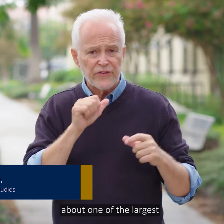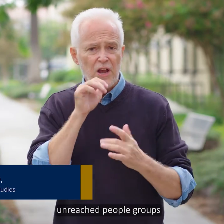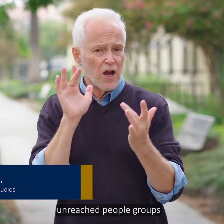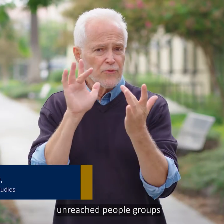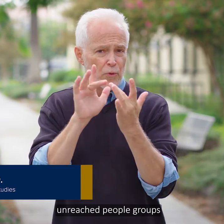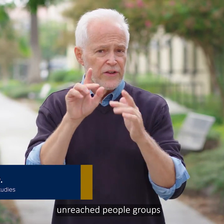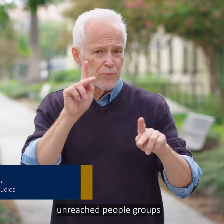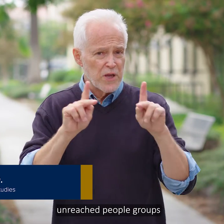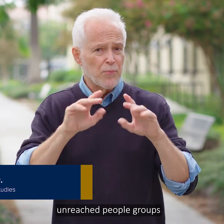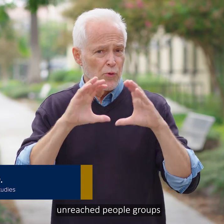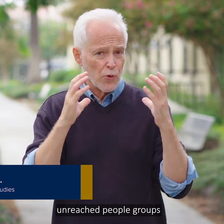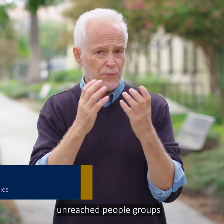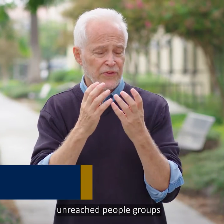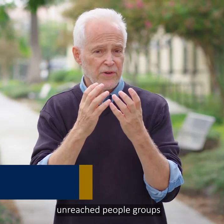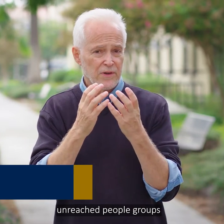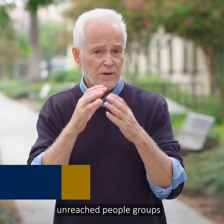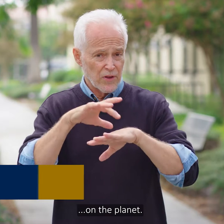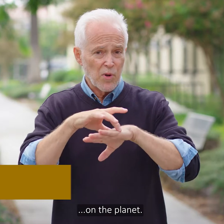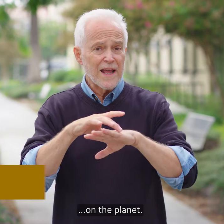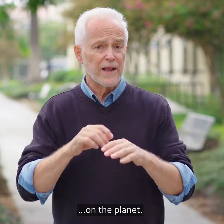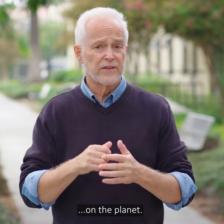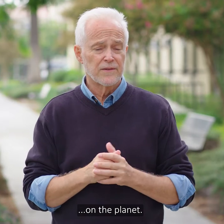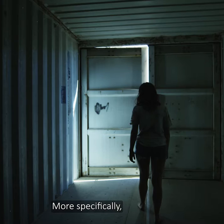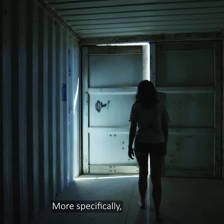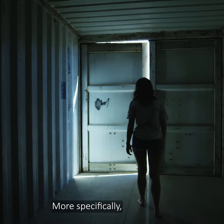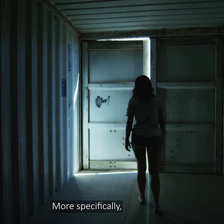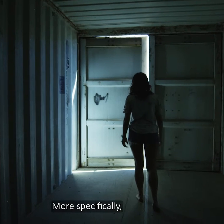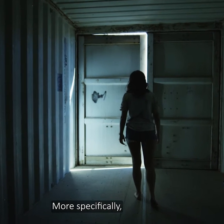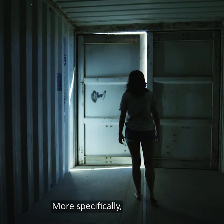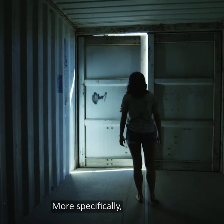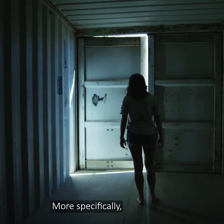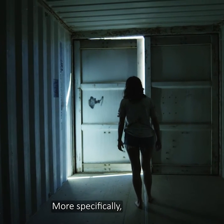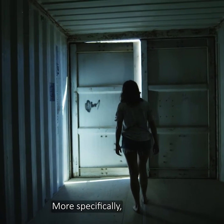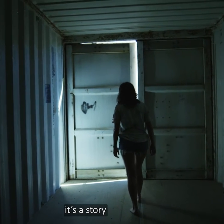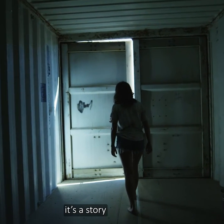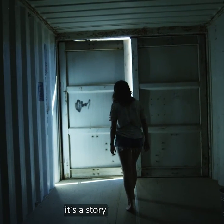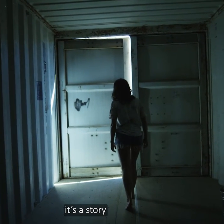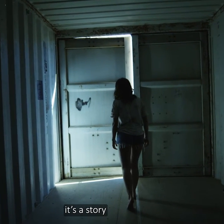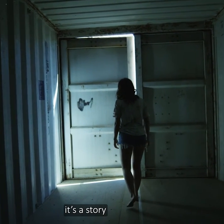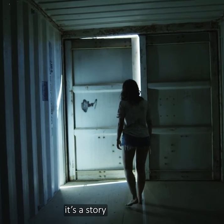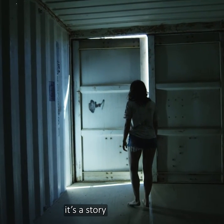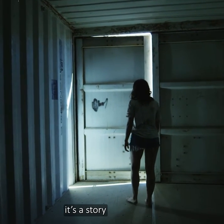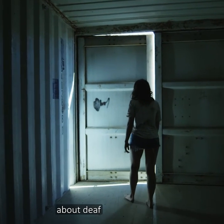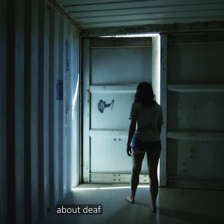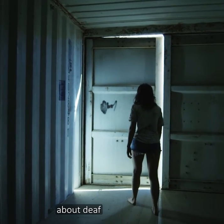unreached people groups on the planet. More specifically, it's a story about